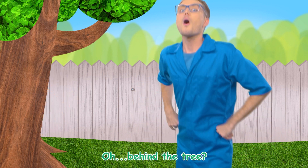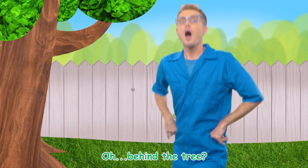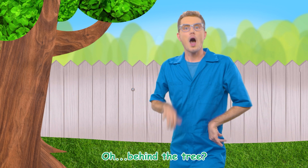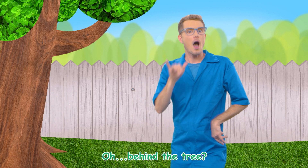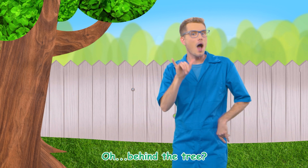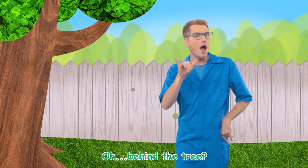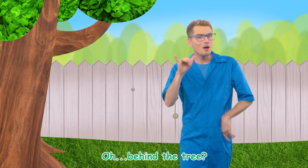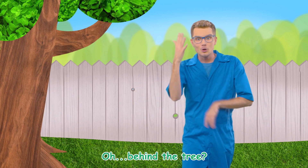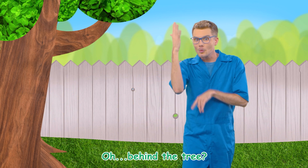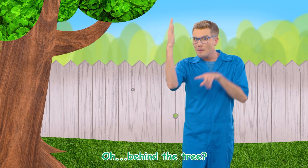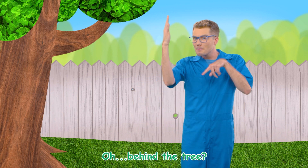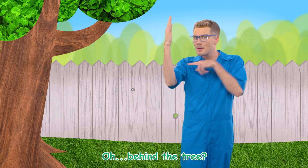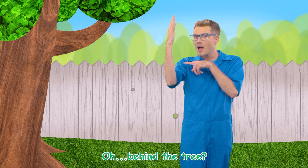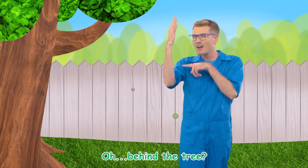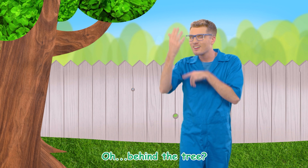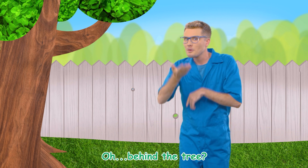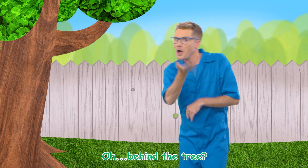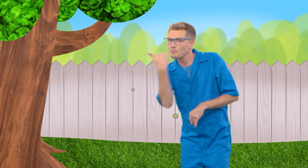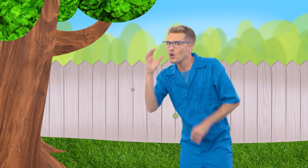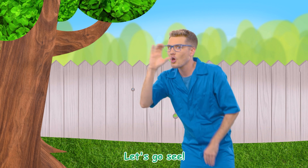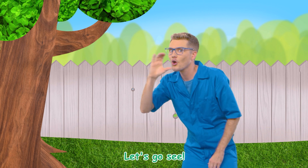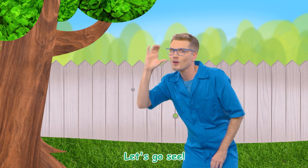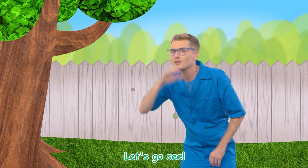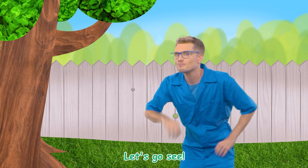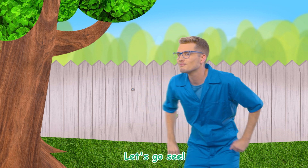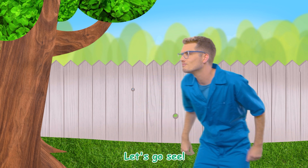Behind the tree? Behind Let's go see